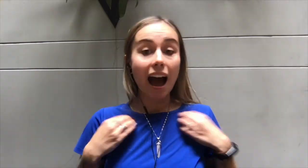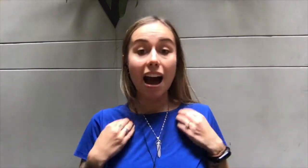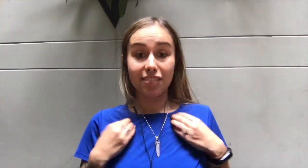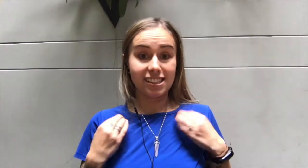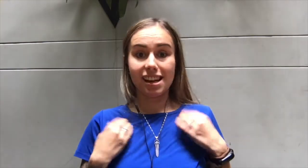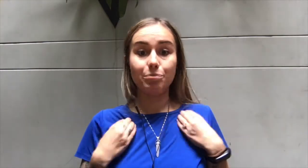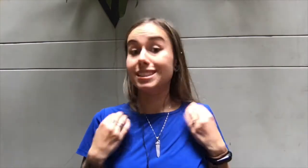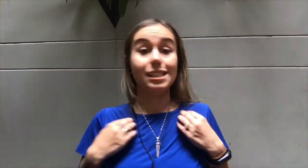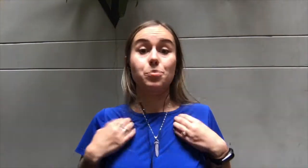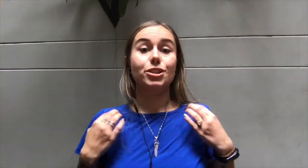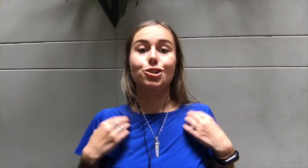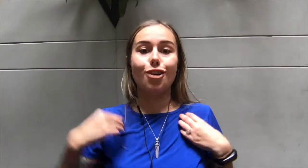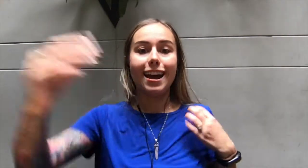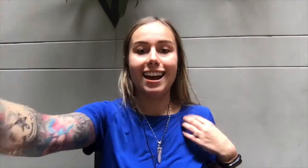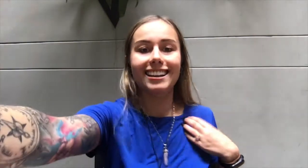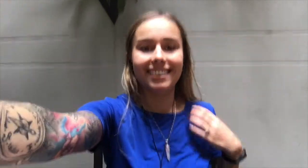Obviously, I'm desperate to try anything.